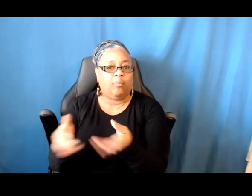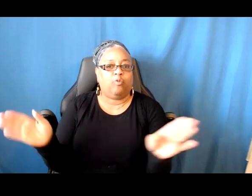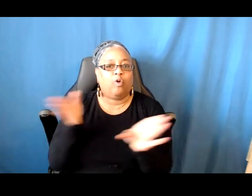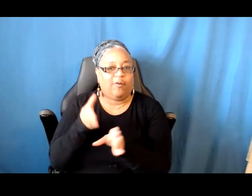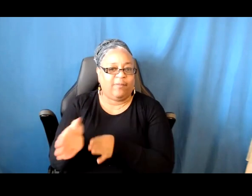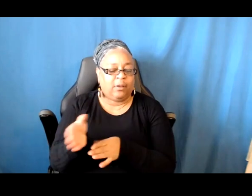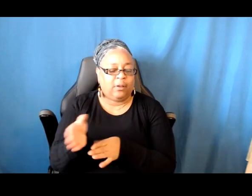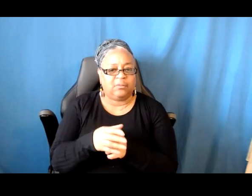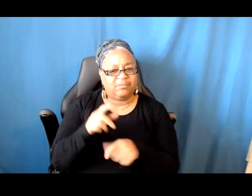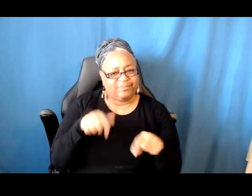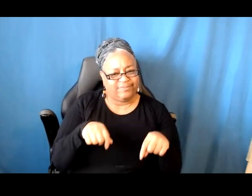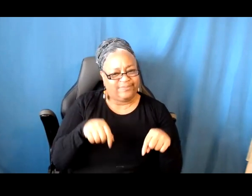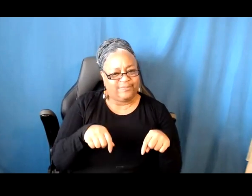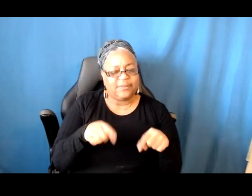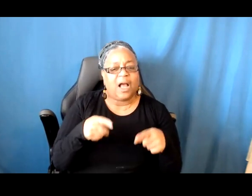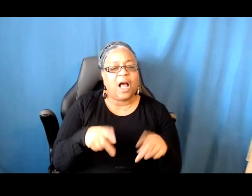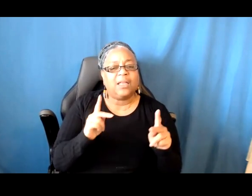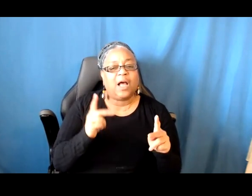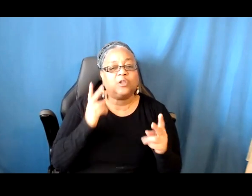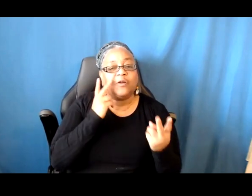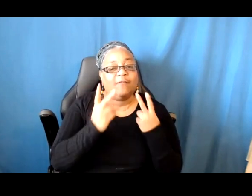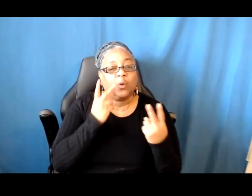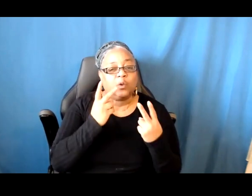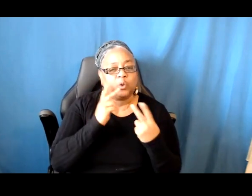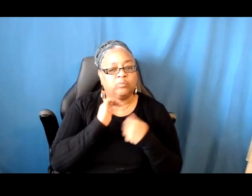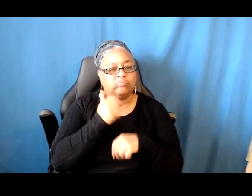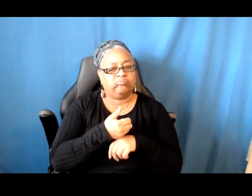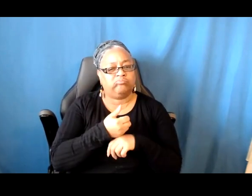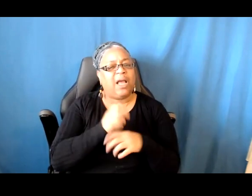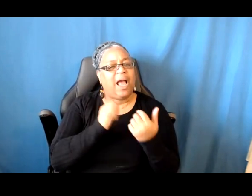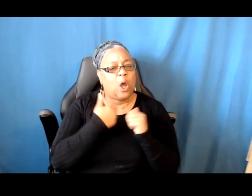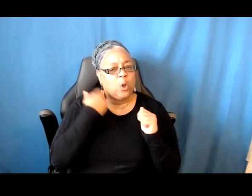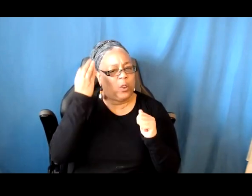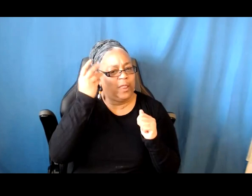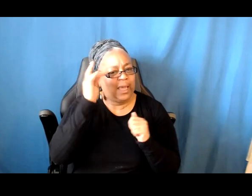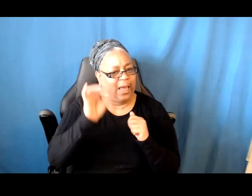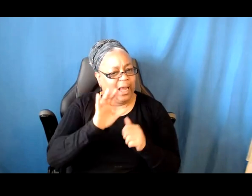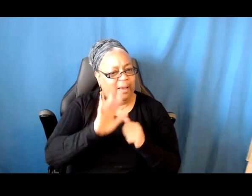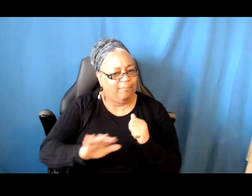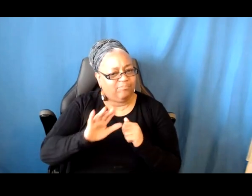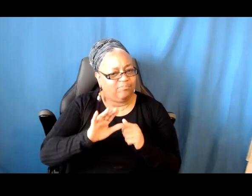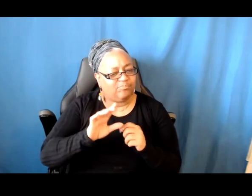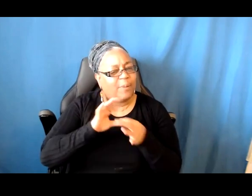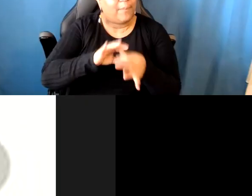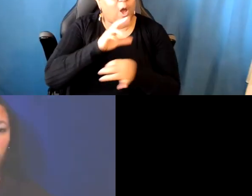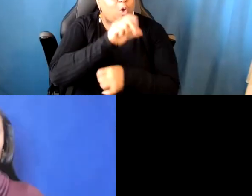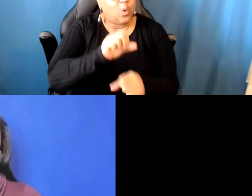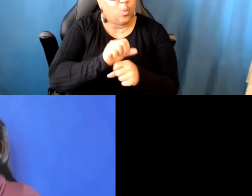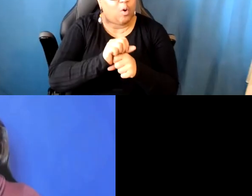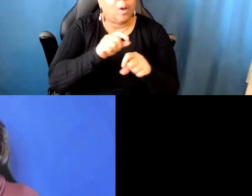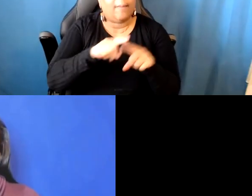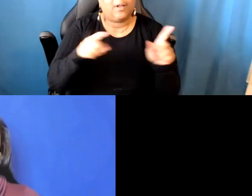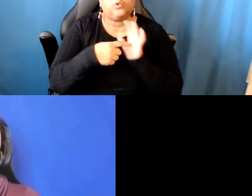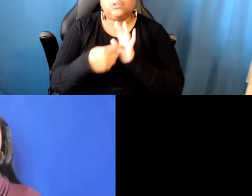is a way of, again, not only allowing our viewers to situate how you're thinking about your work, but also to demonstrate that you're someone who has been